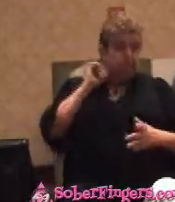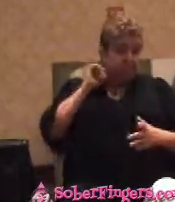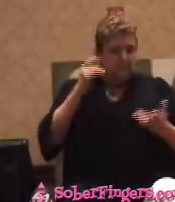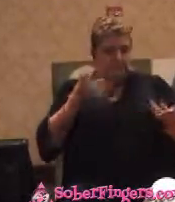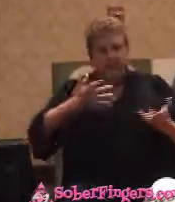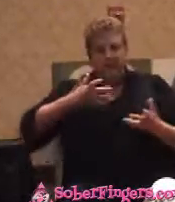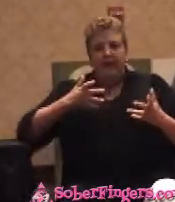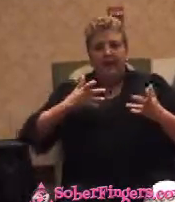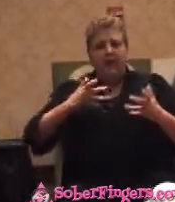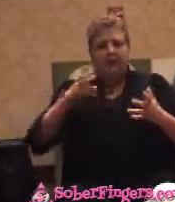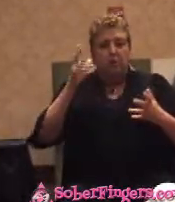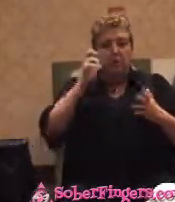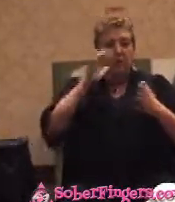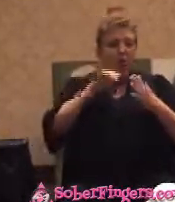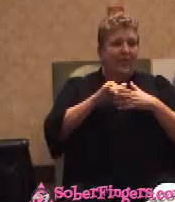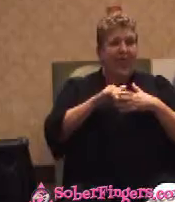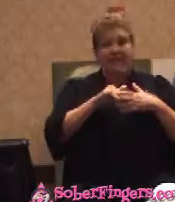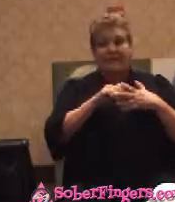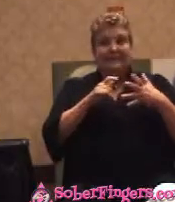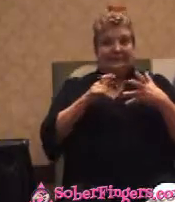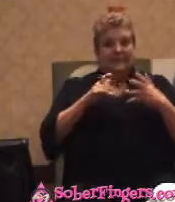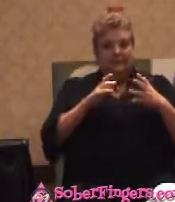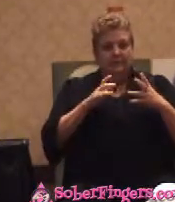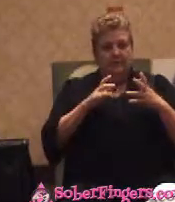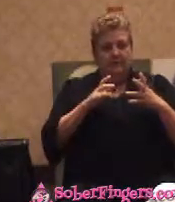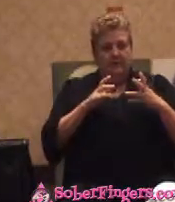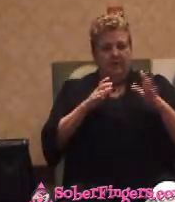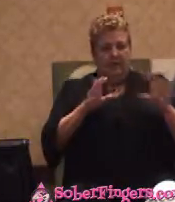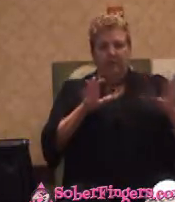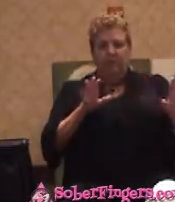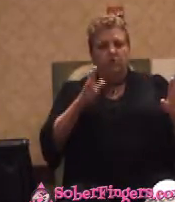And when you hear that, you're reasonably sure you're not going to do any rejoicing that day.